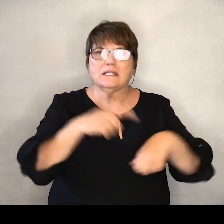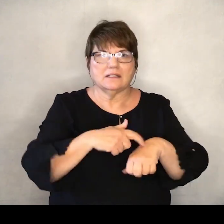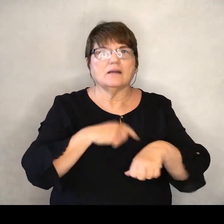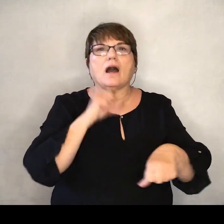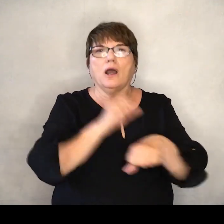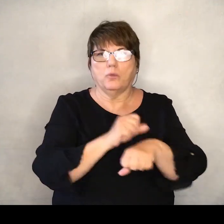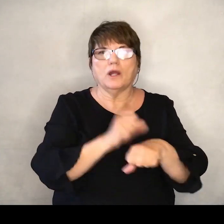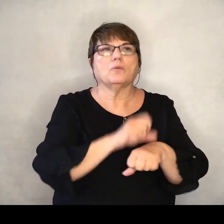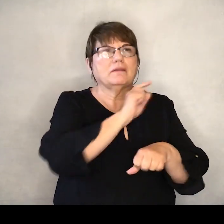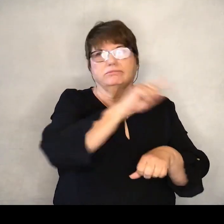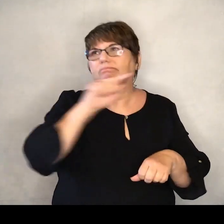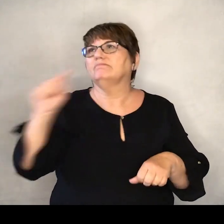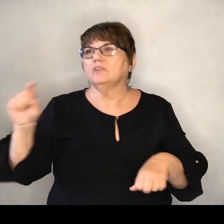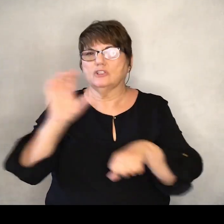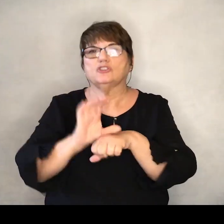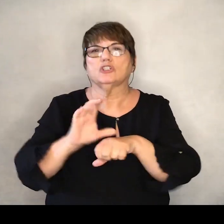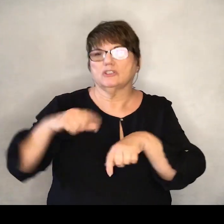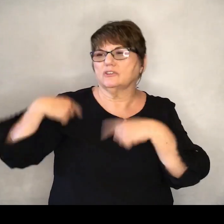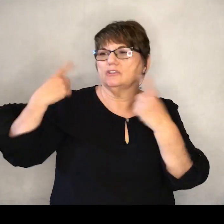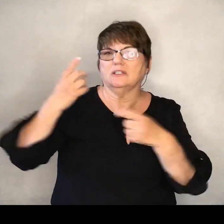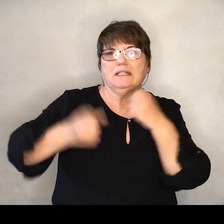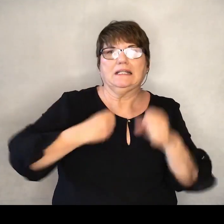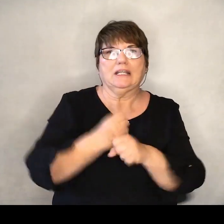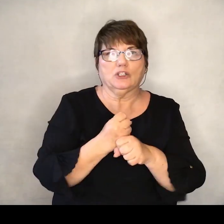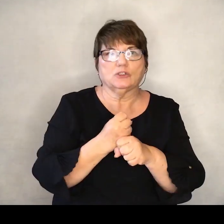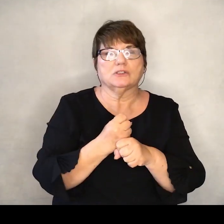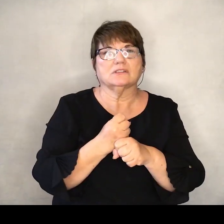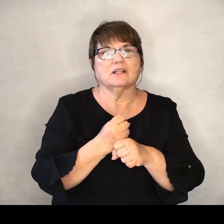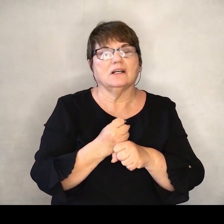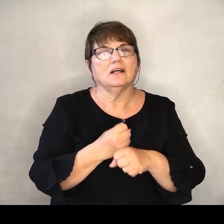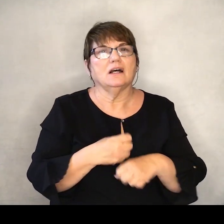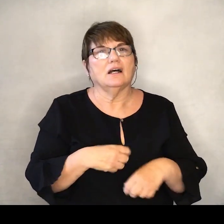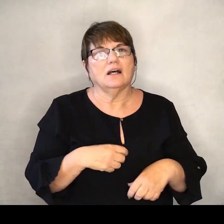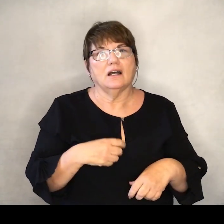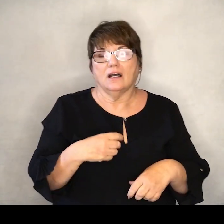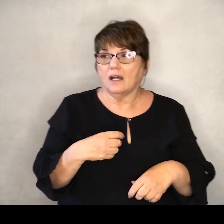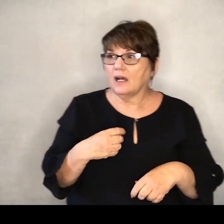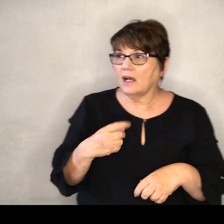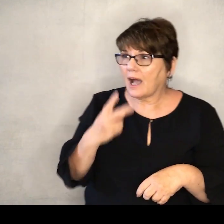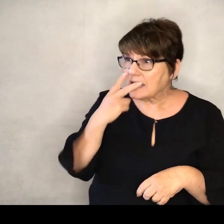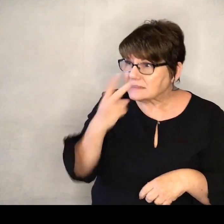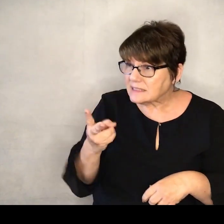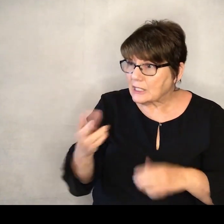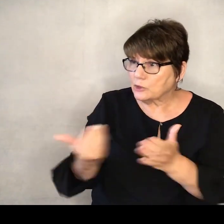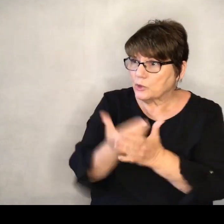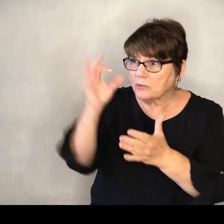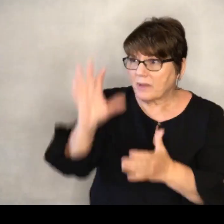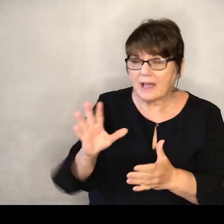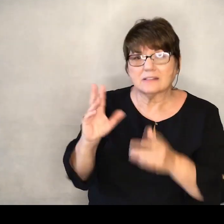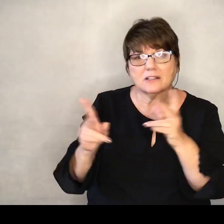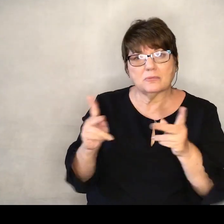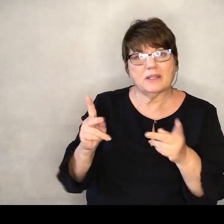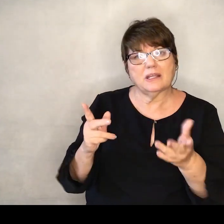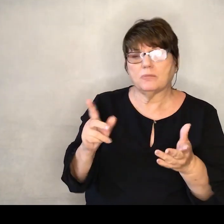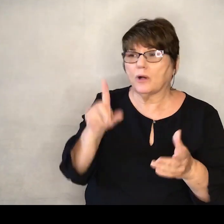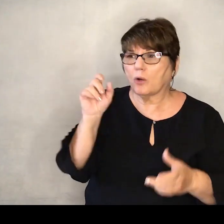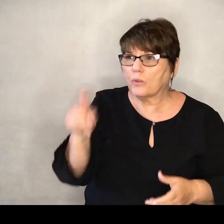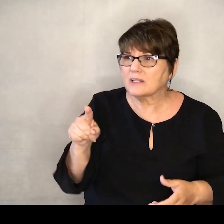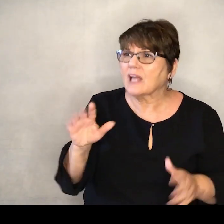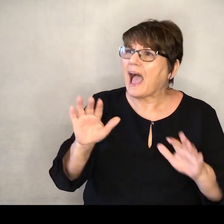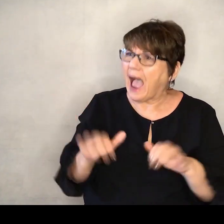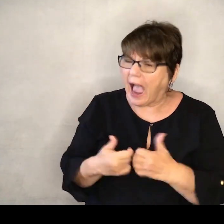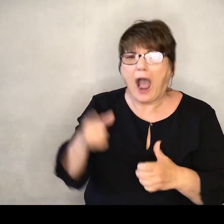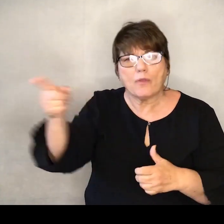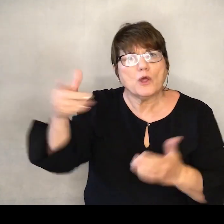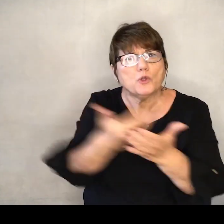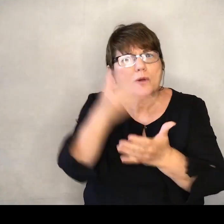churches over the last few years. As I've sought a new pastor. And people come up and pose the question. How is